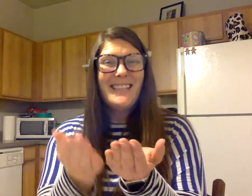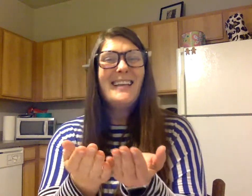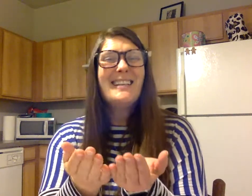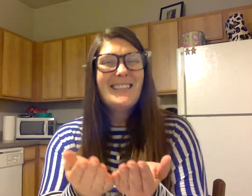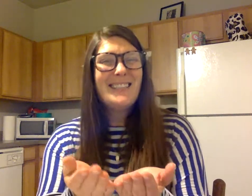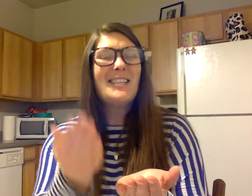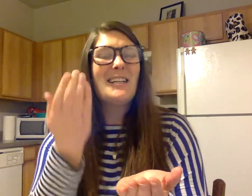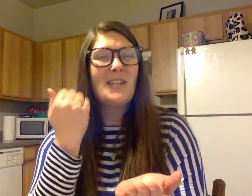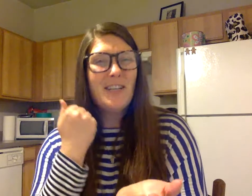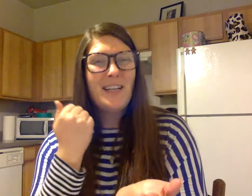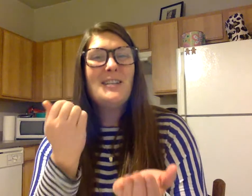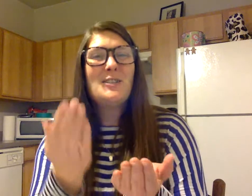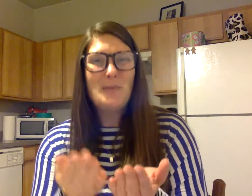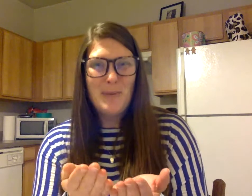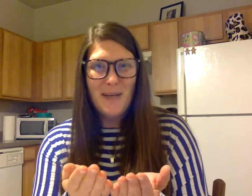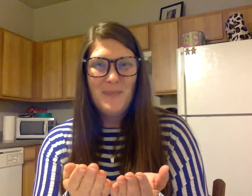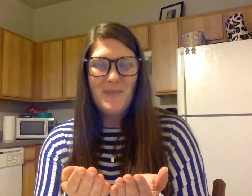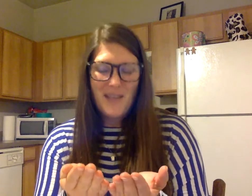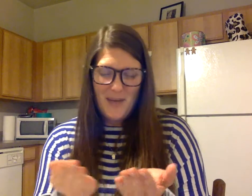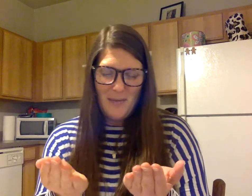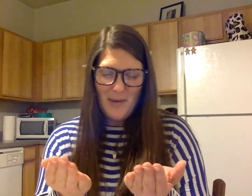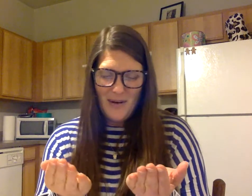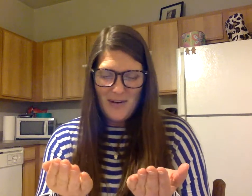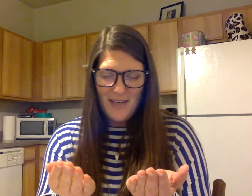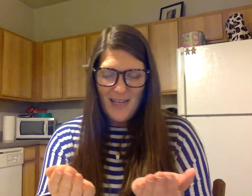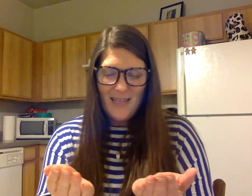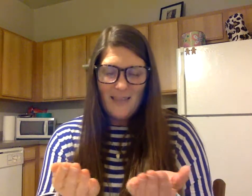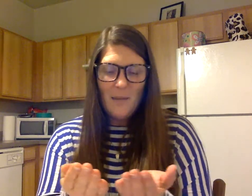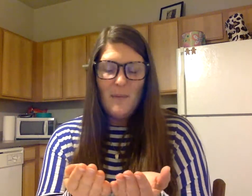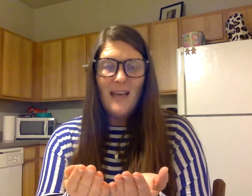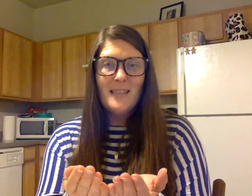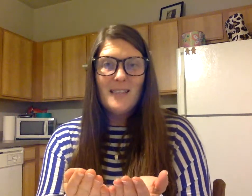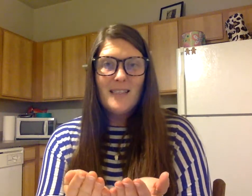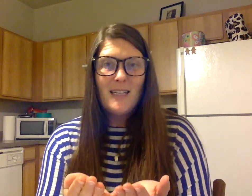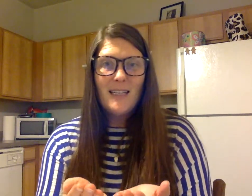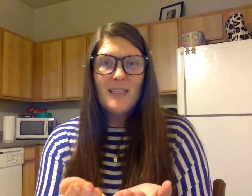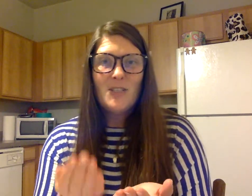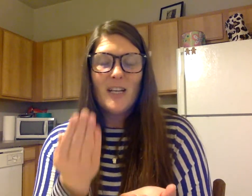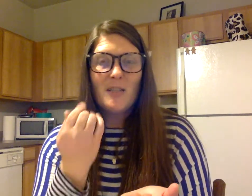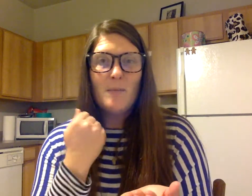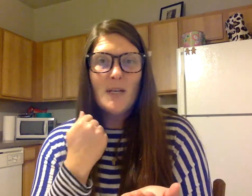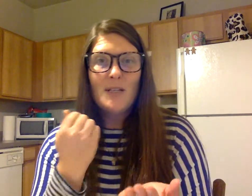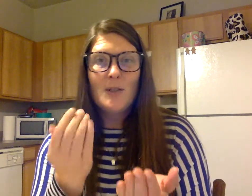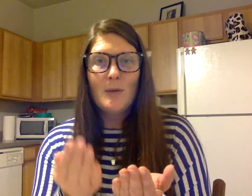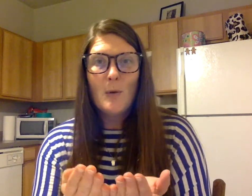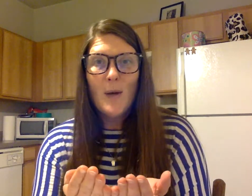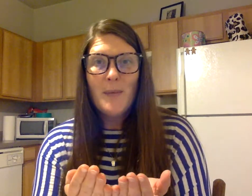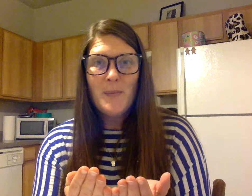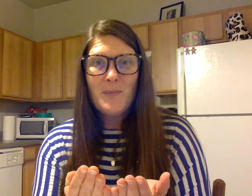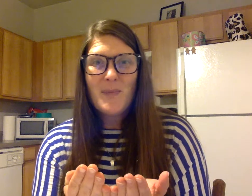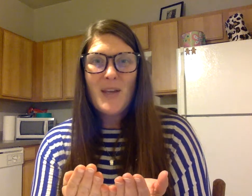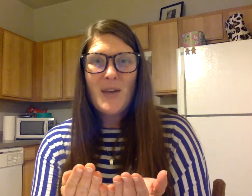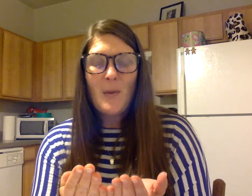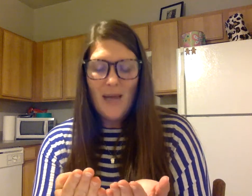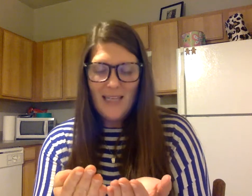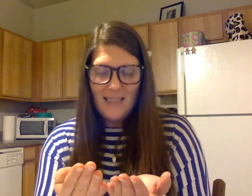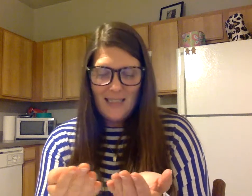h to b. Bird. Say best. Change b to qu. Quest.